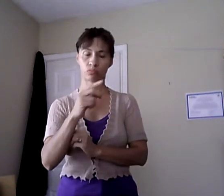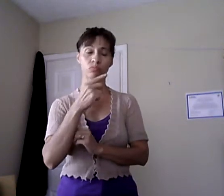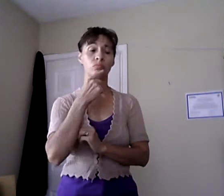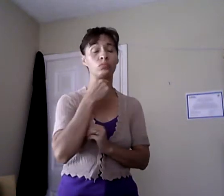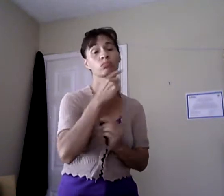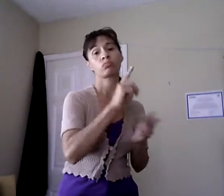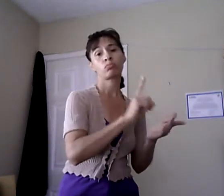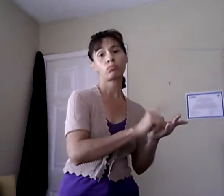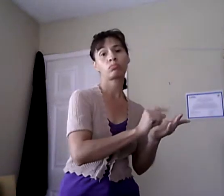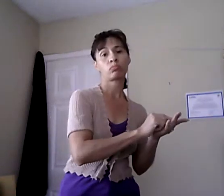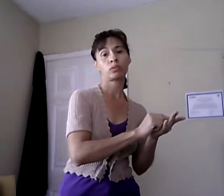information.